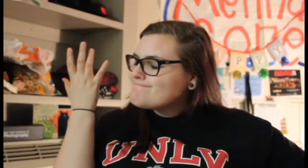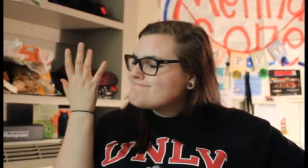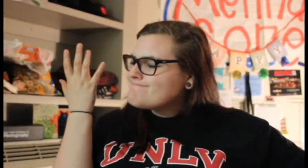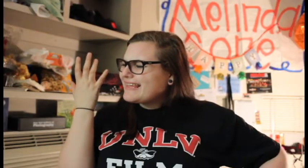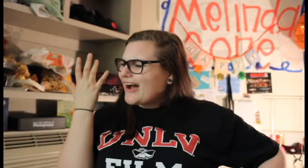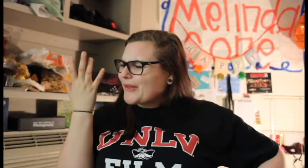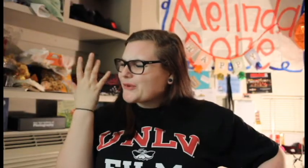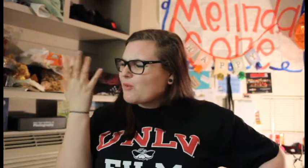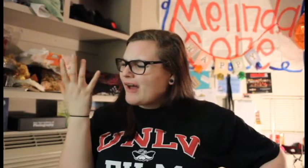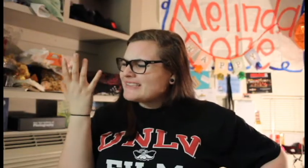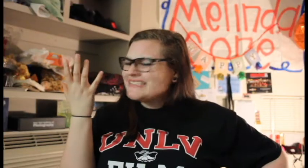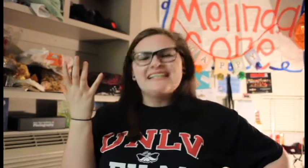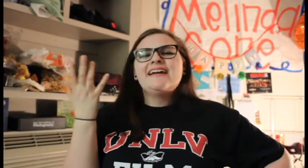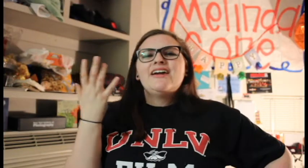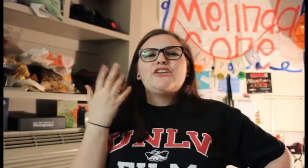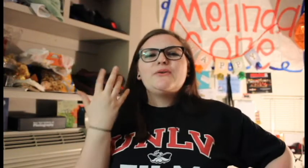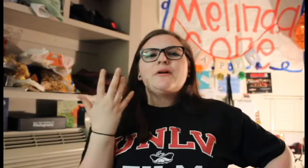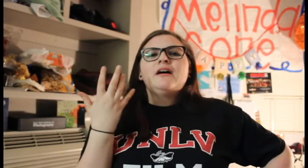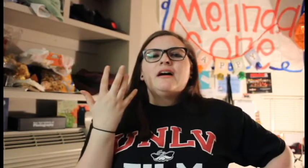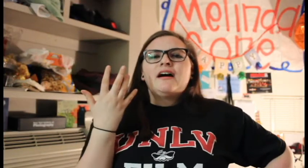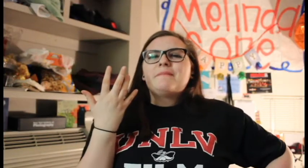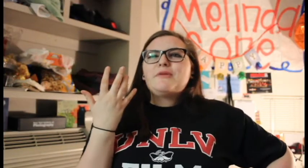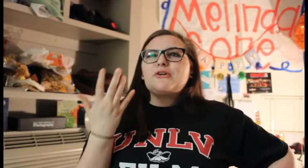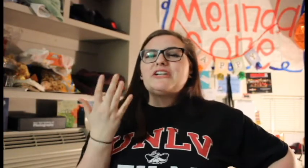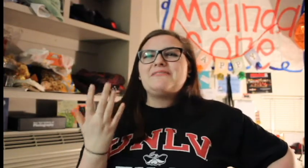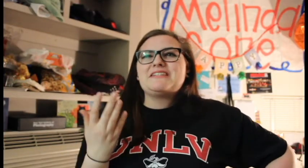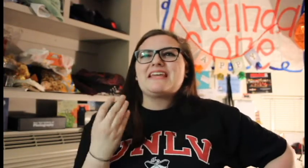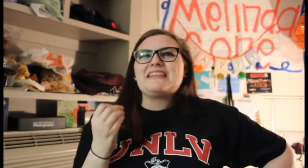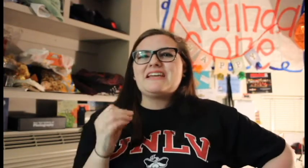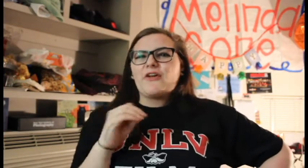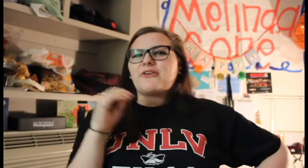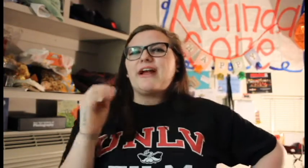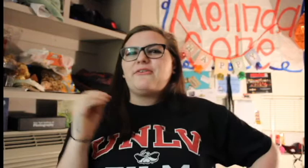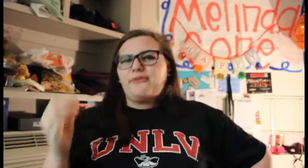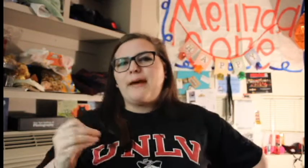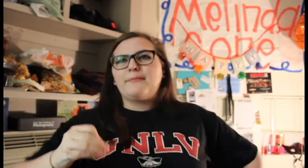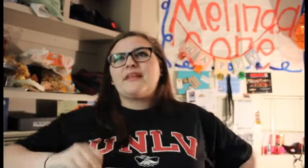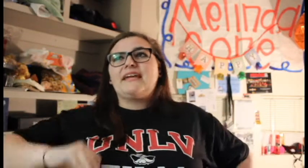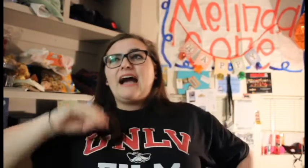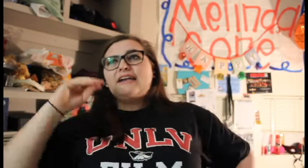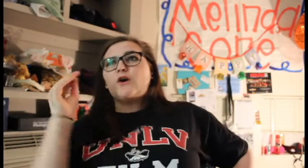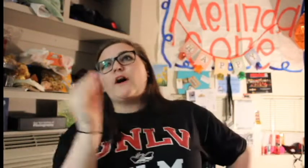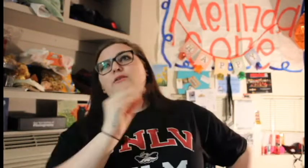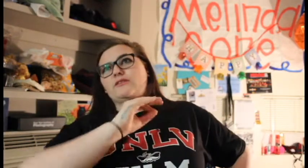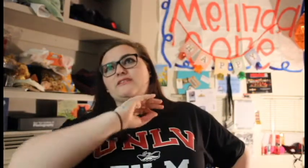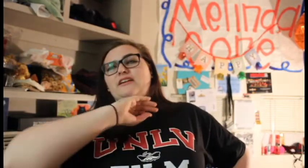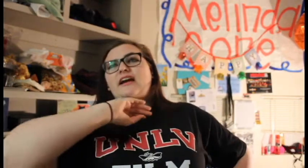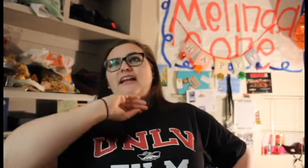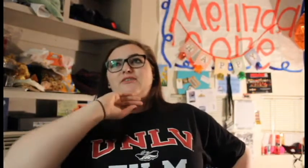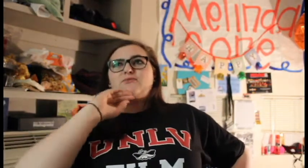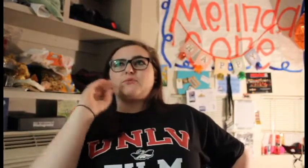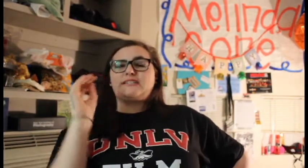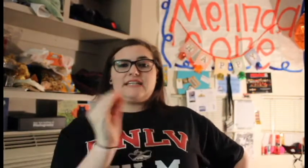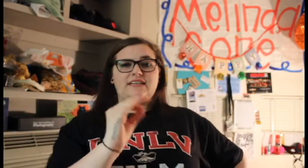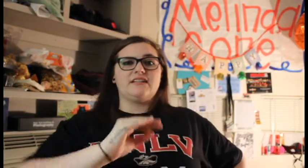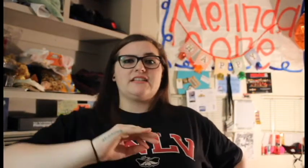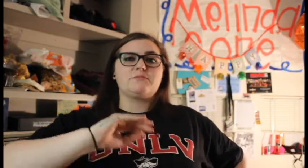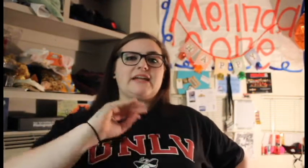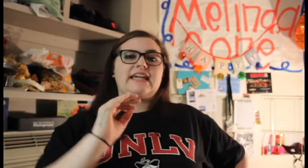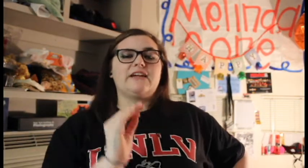The other one? You you couldn't even say the other FM like I know I was like kind of ridiculous by getting